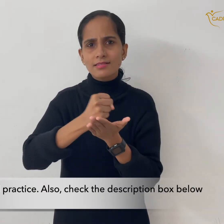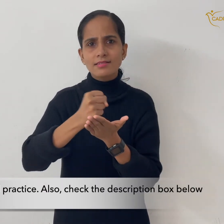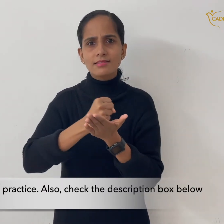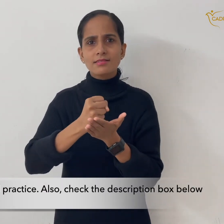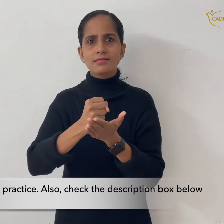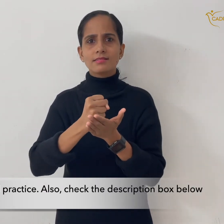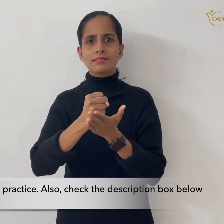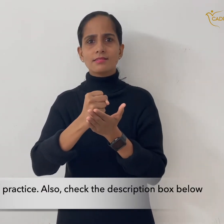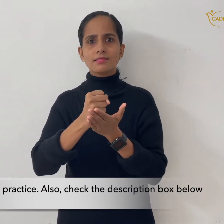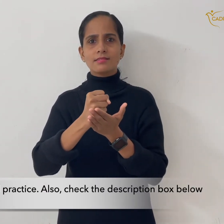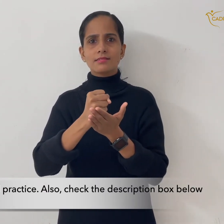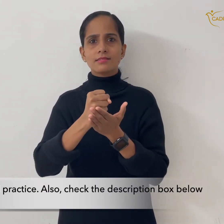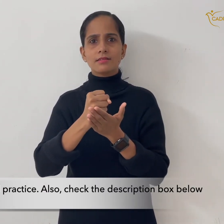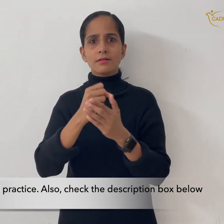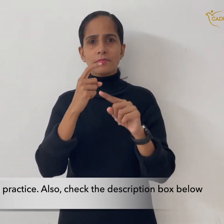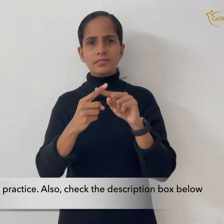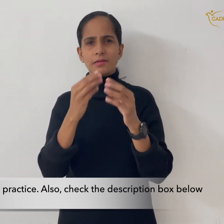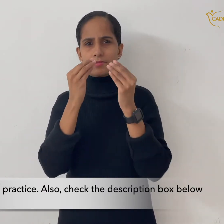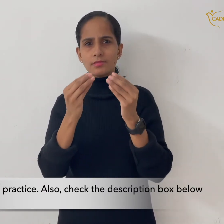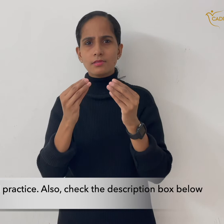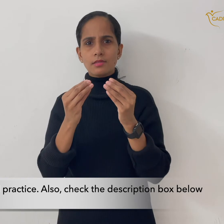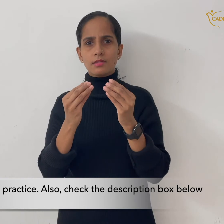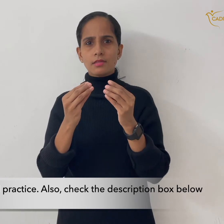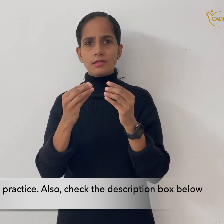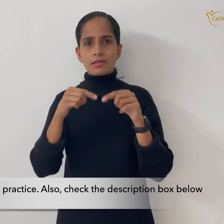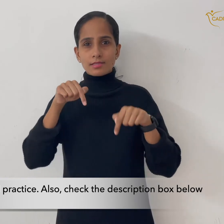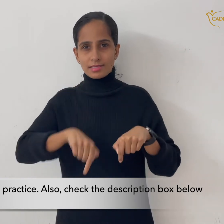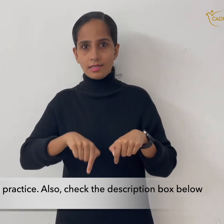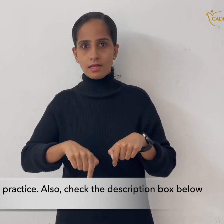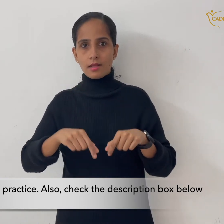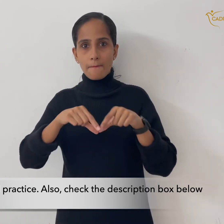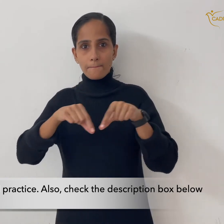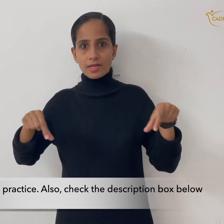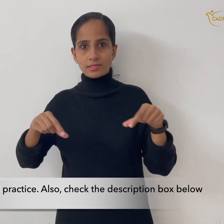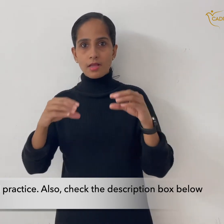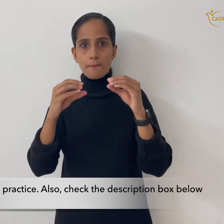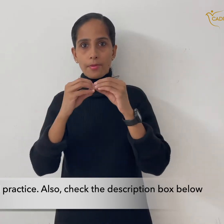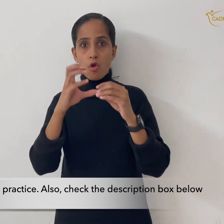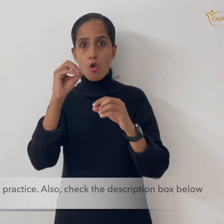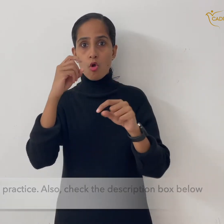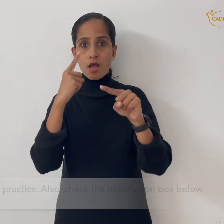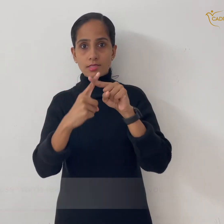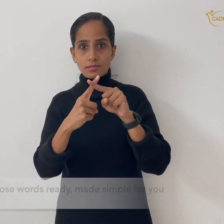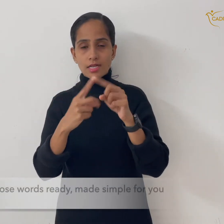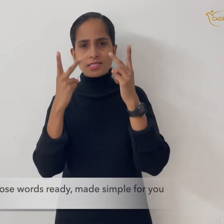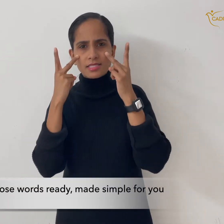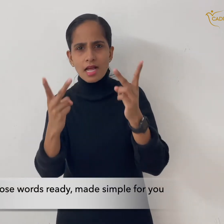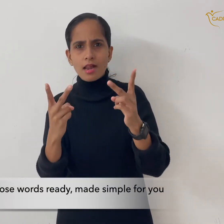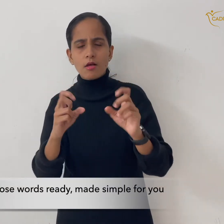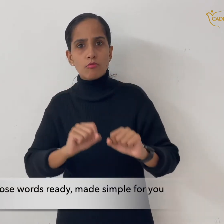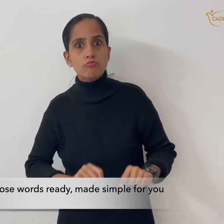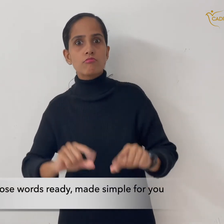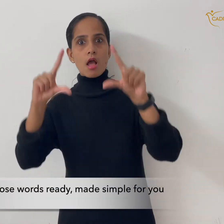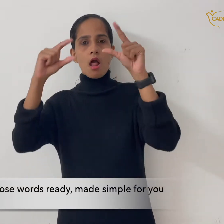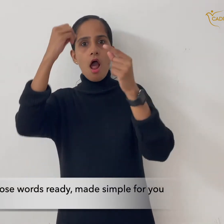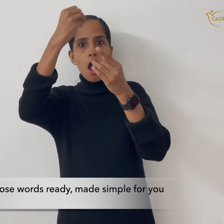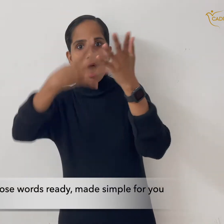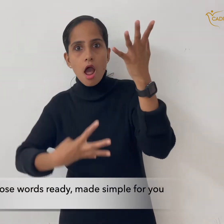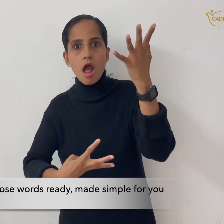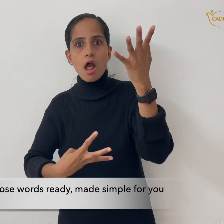also check the description box below you have all those words ready